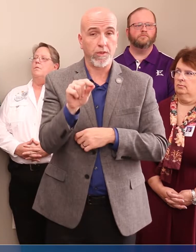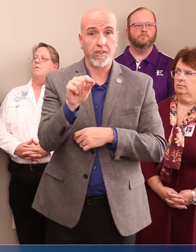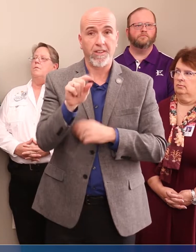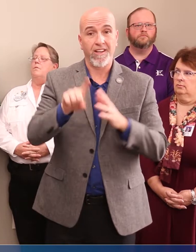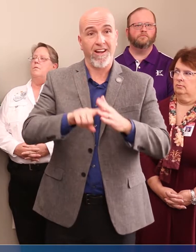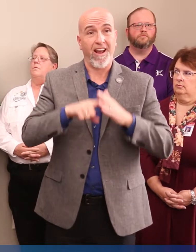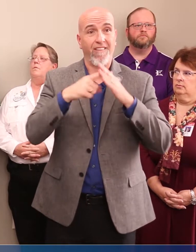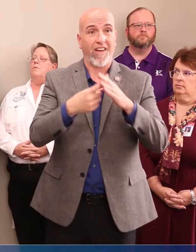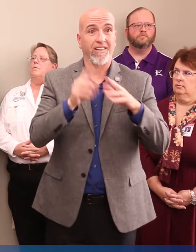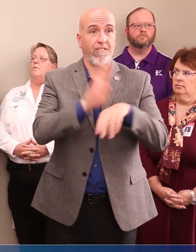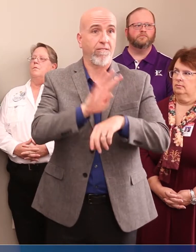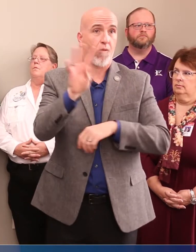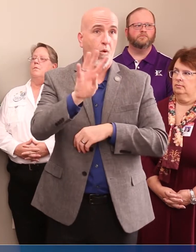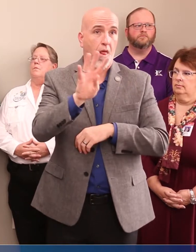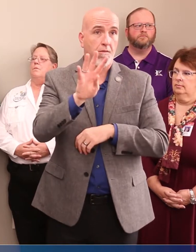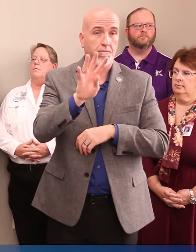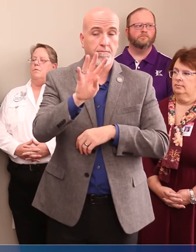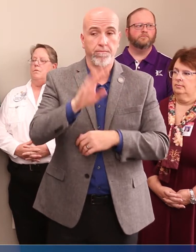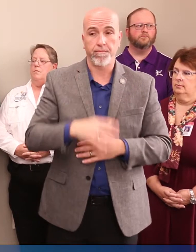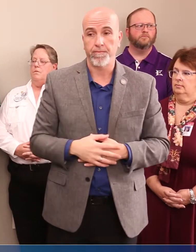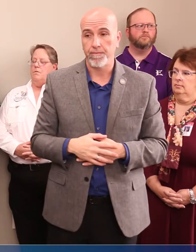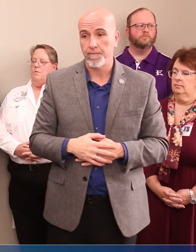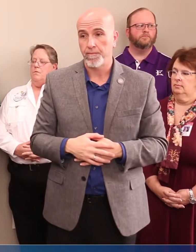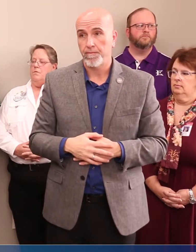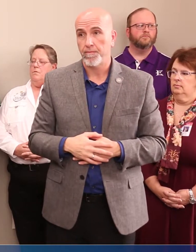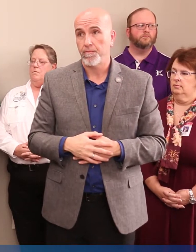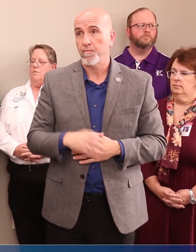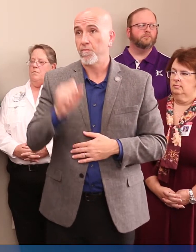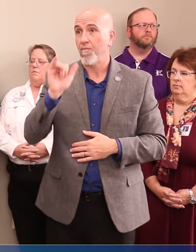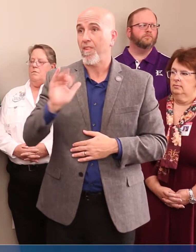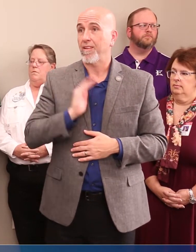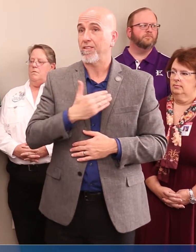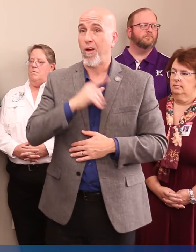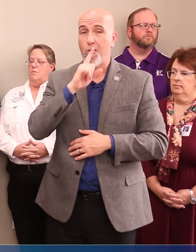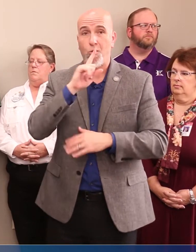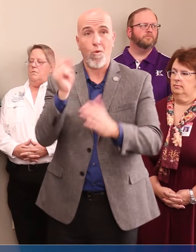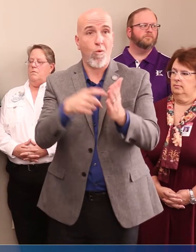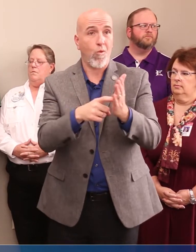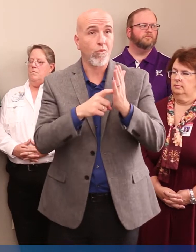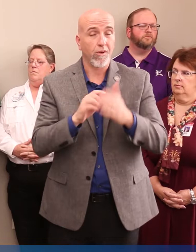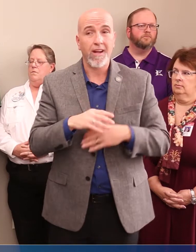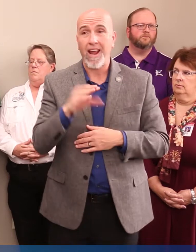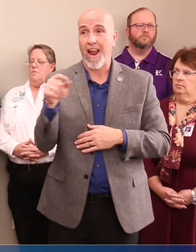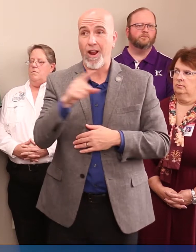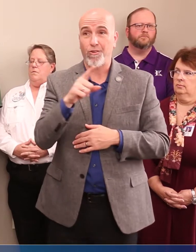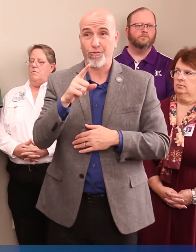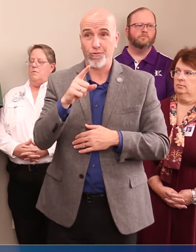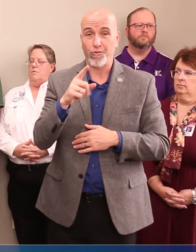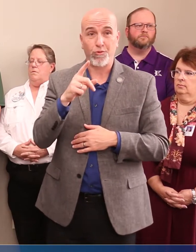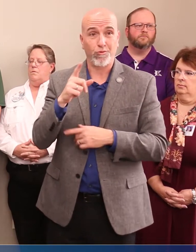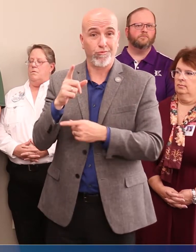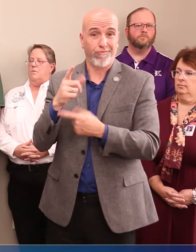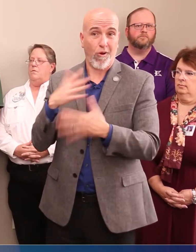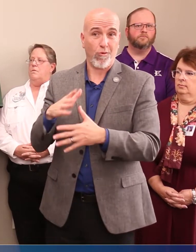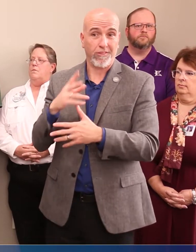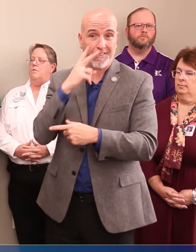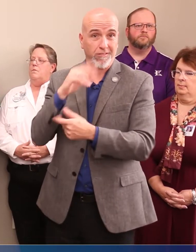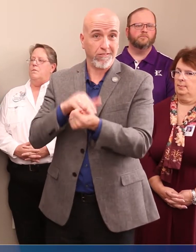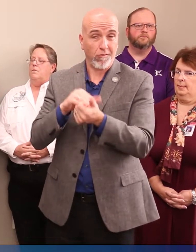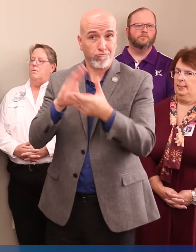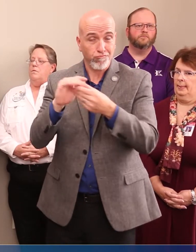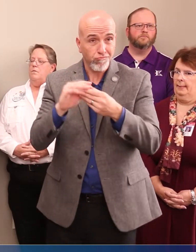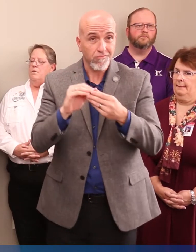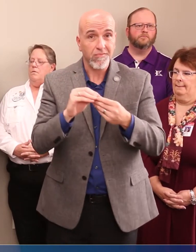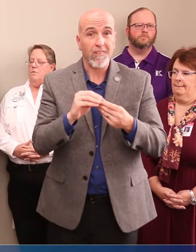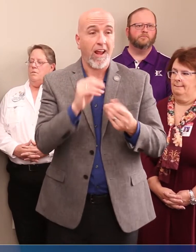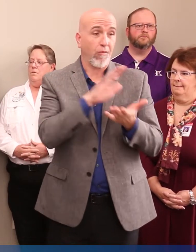effective at 4 o'clock p.m. So that is our order and you've read, you've heard the doctor's statement, you've heard the statement